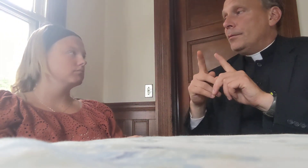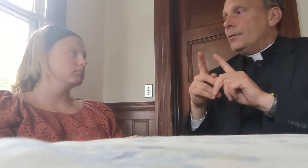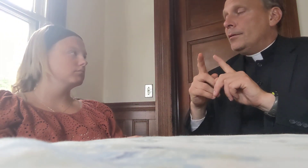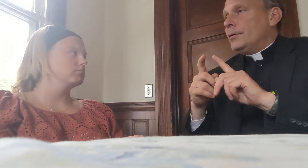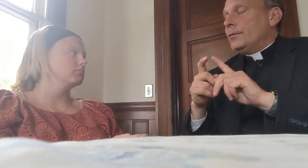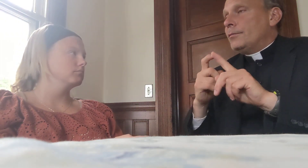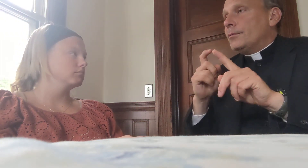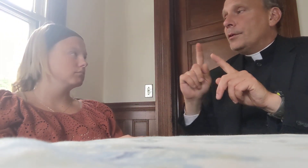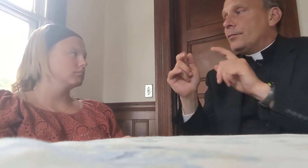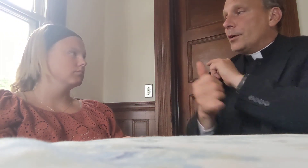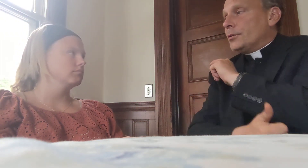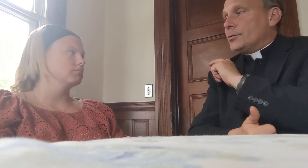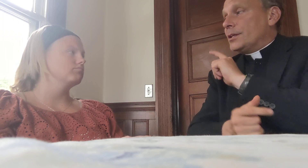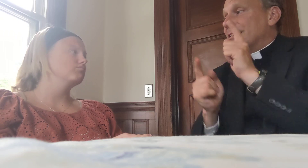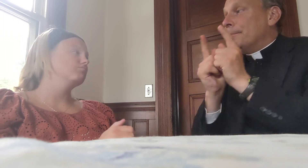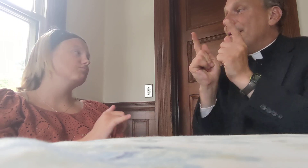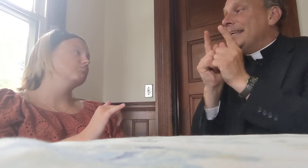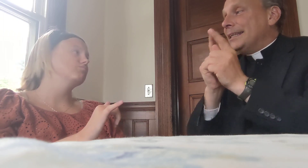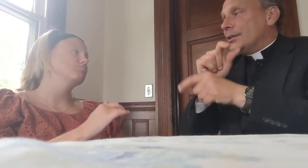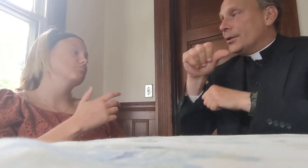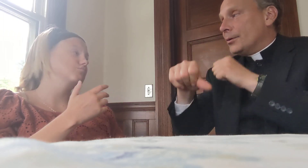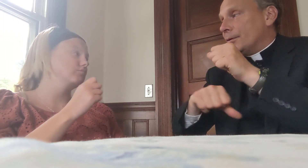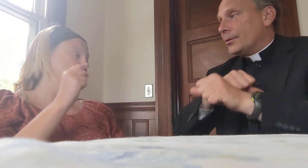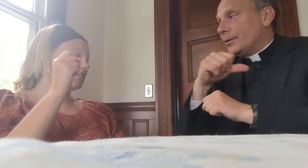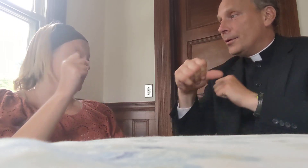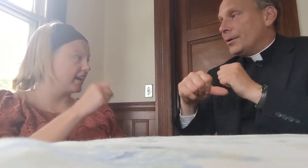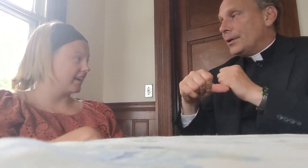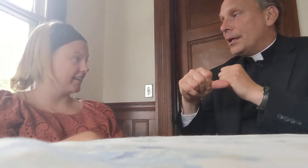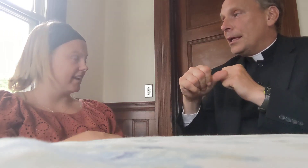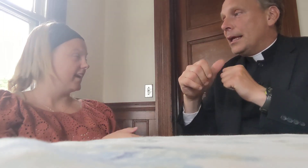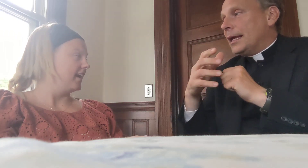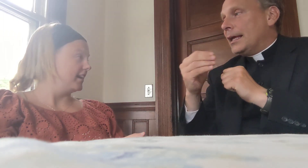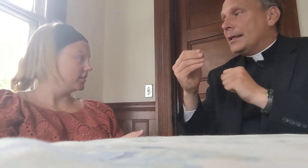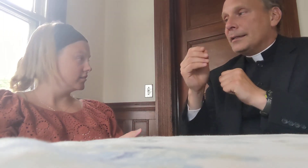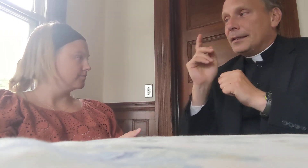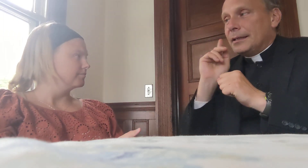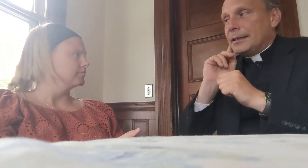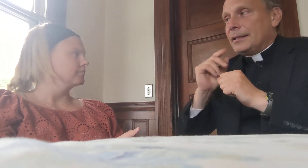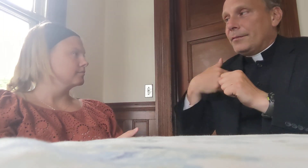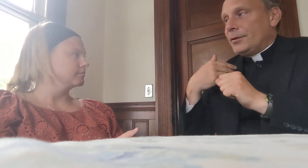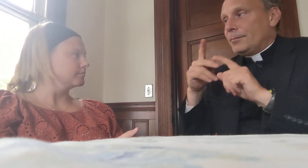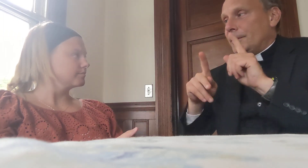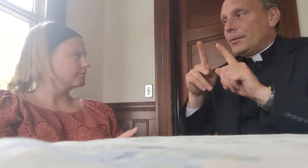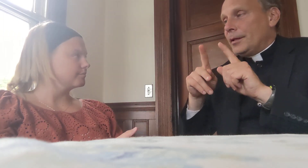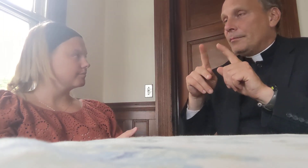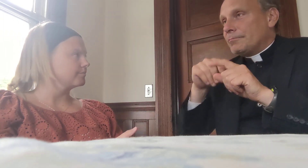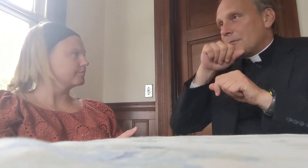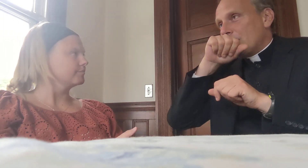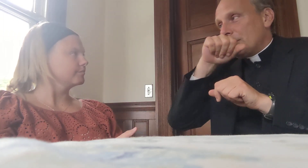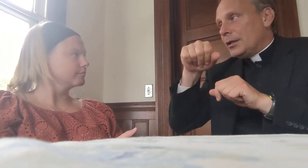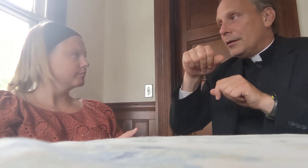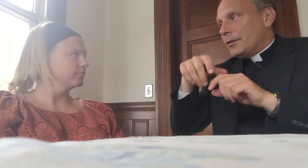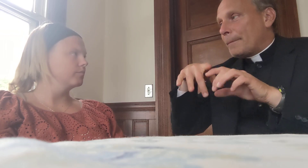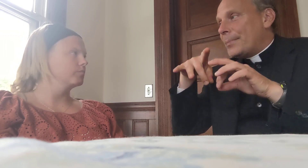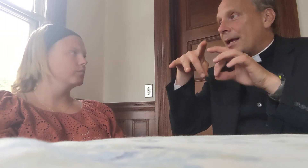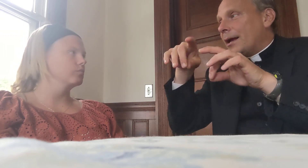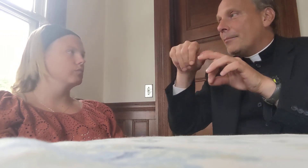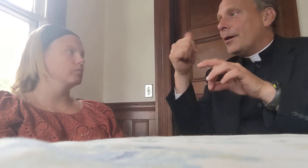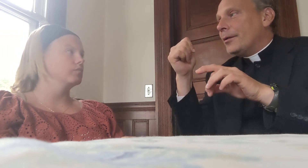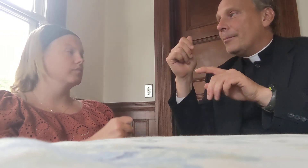from different countries get to meet each other, and deaf young people, they, they love, like, picking up other